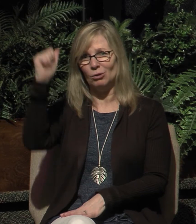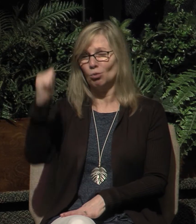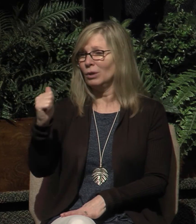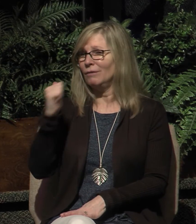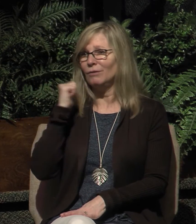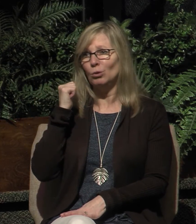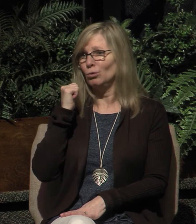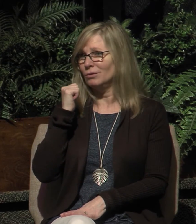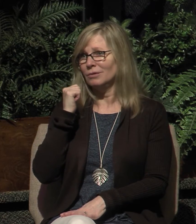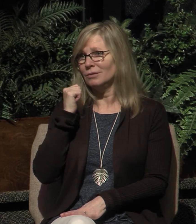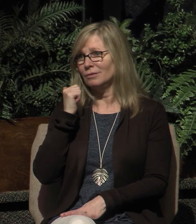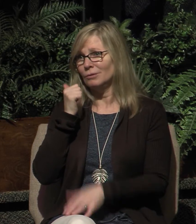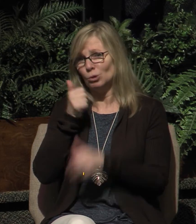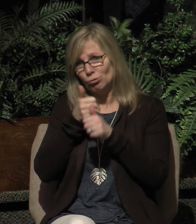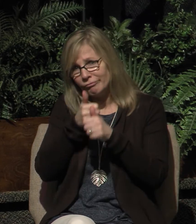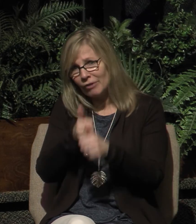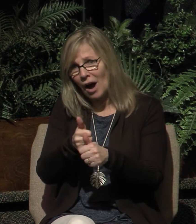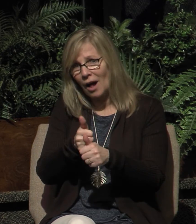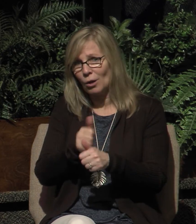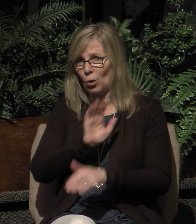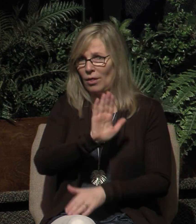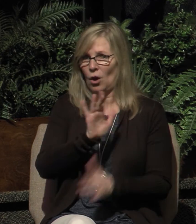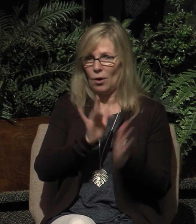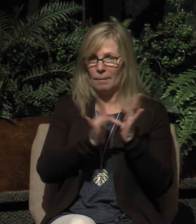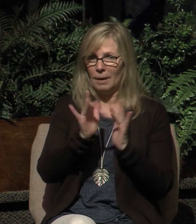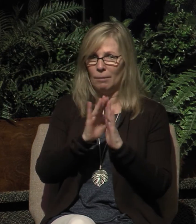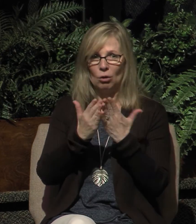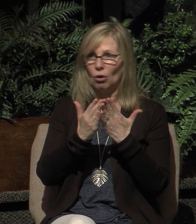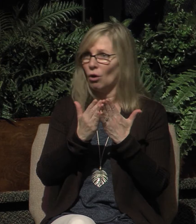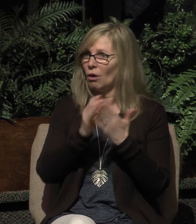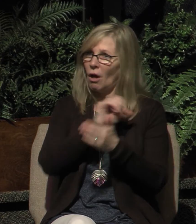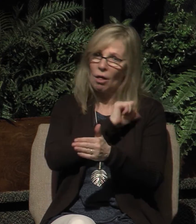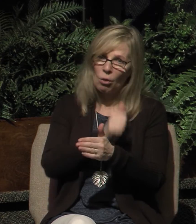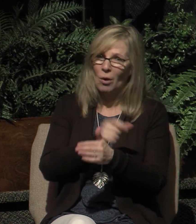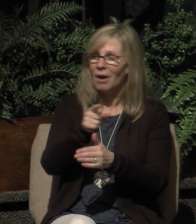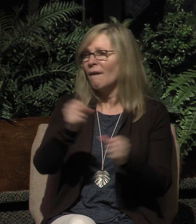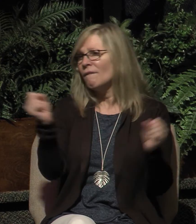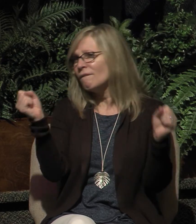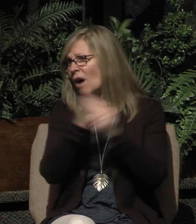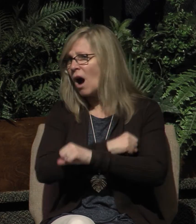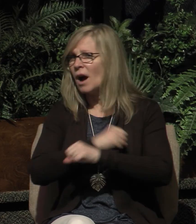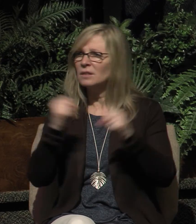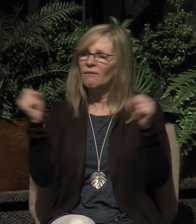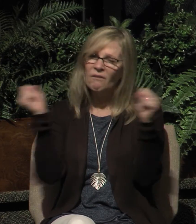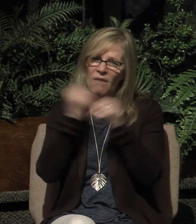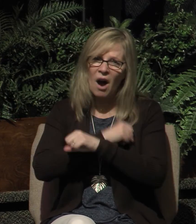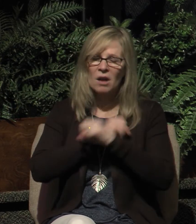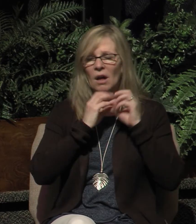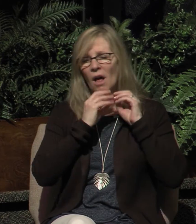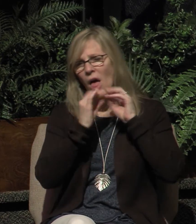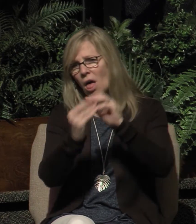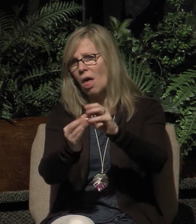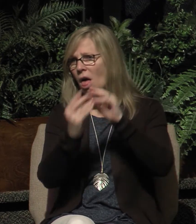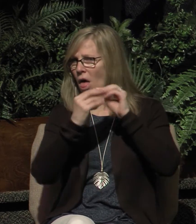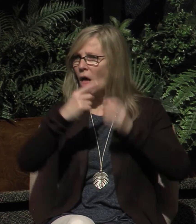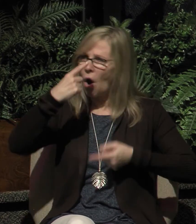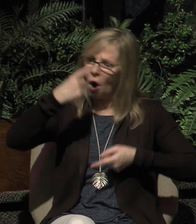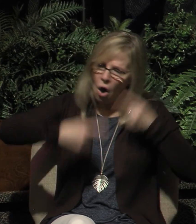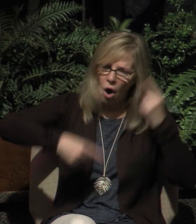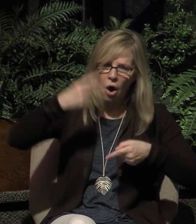to their biblical authority and fights and argues over them